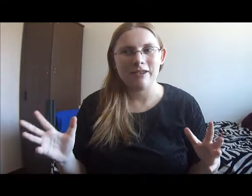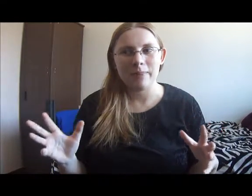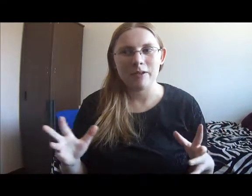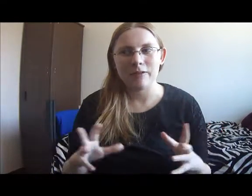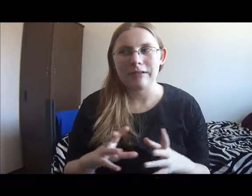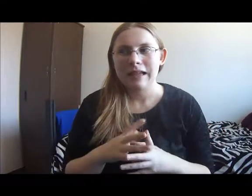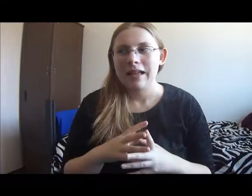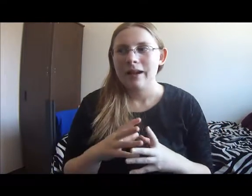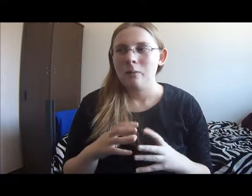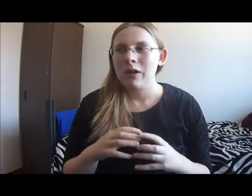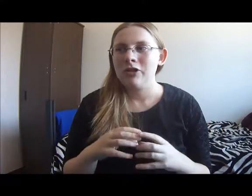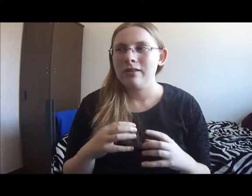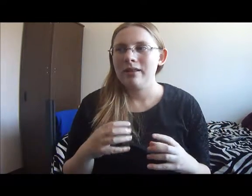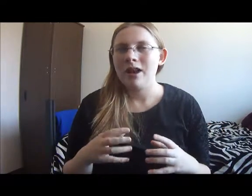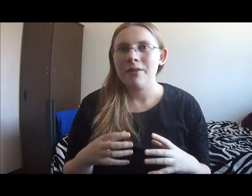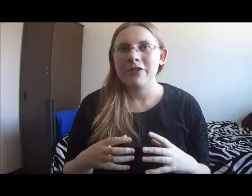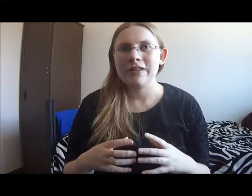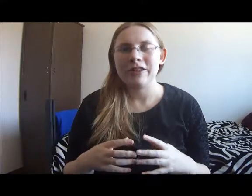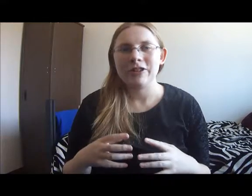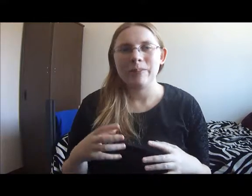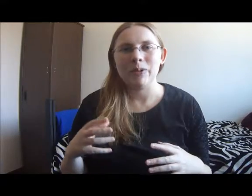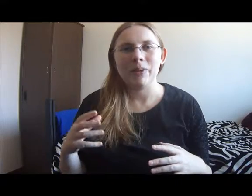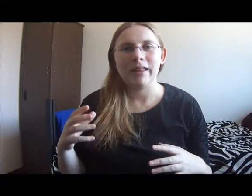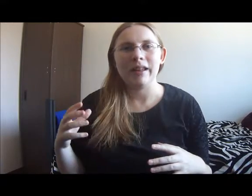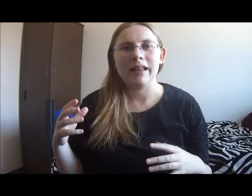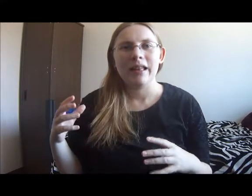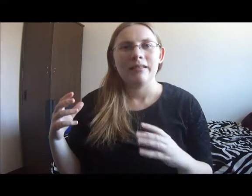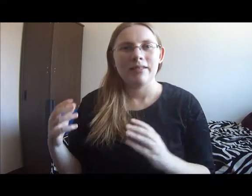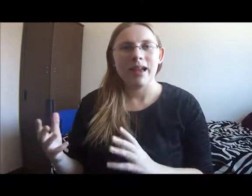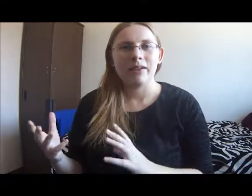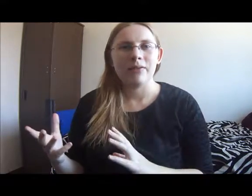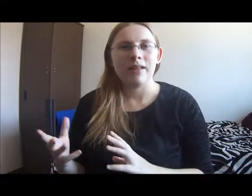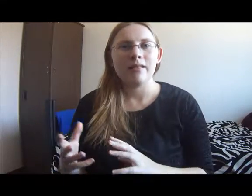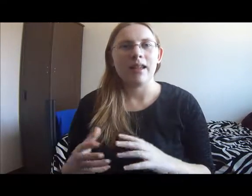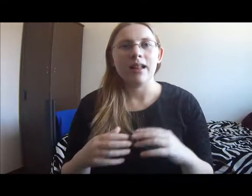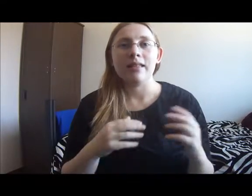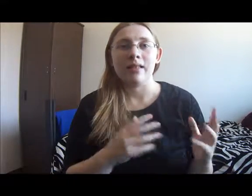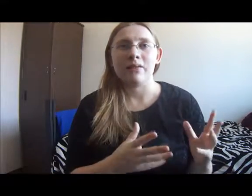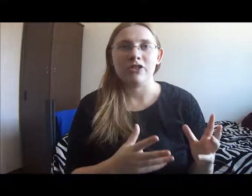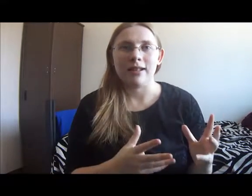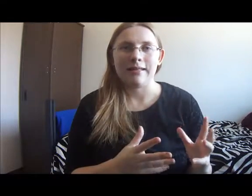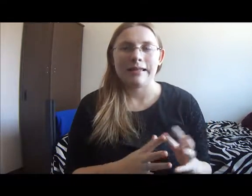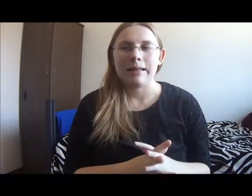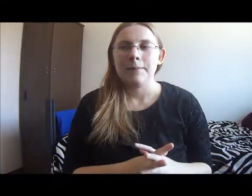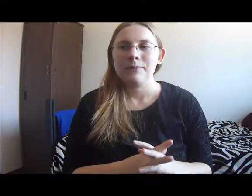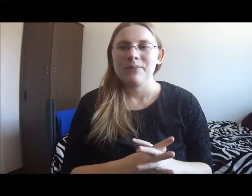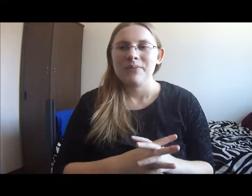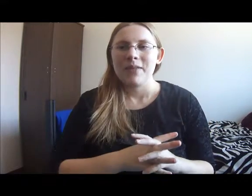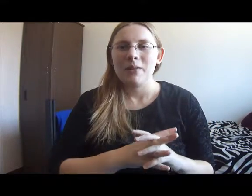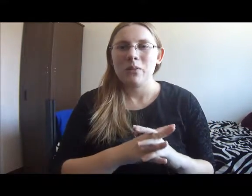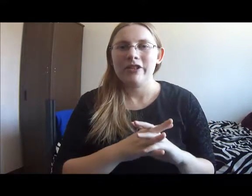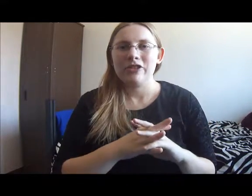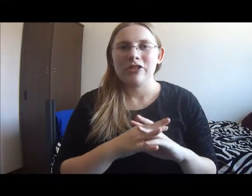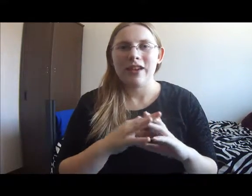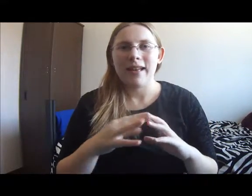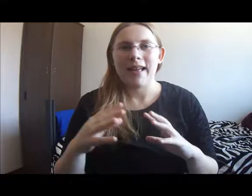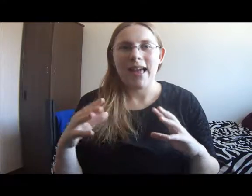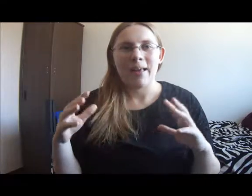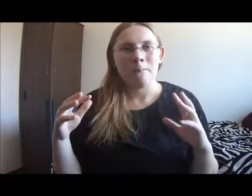chapters. Which is the conversation between sacrifice and selfishness. Which I am